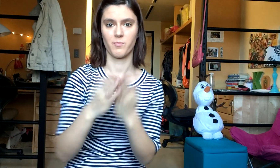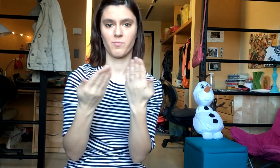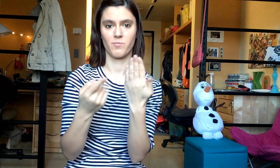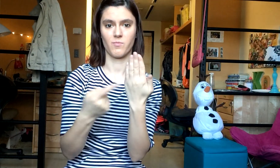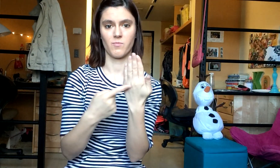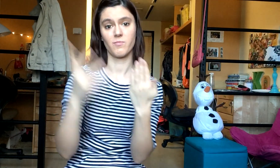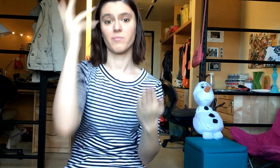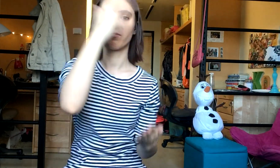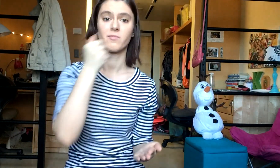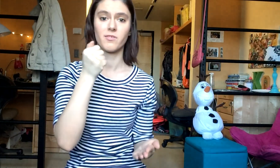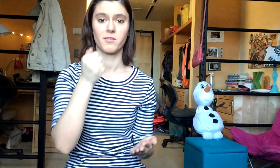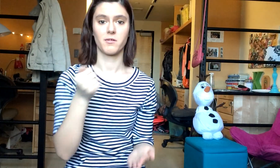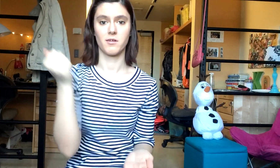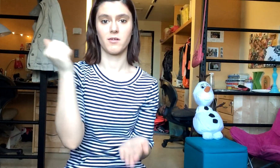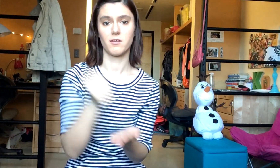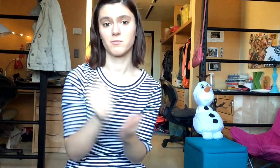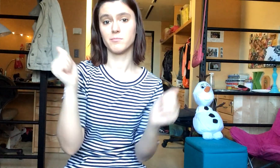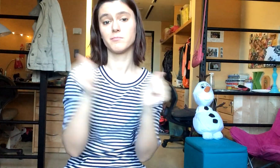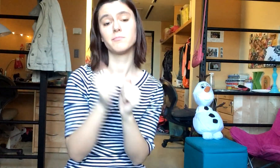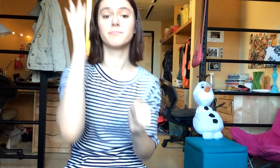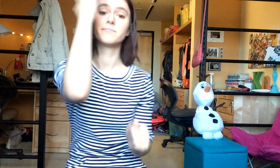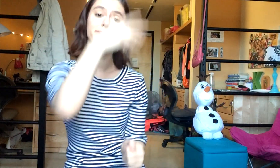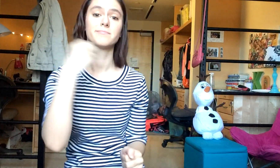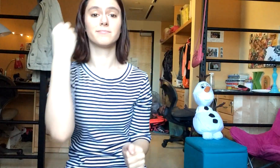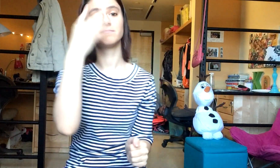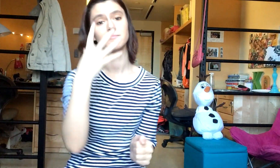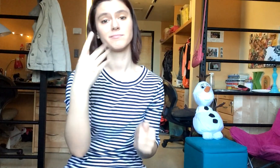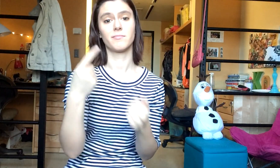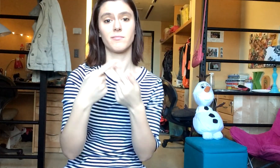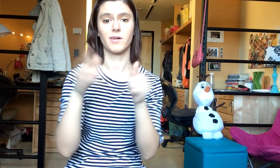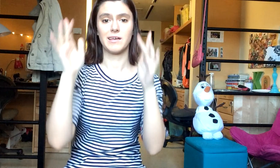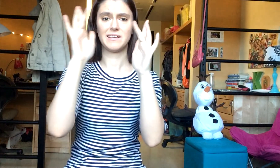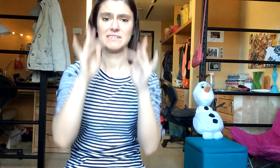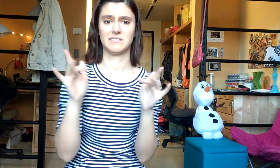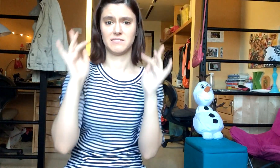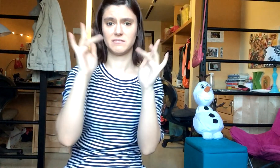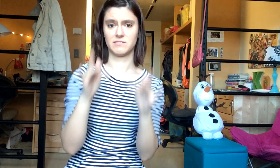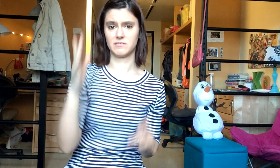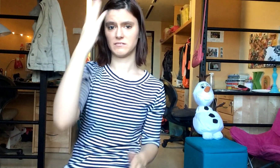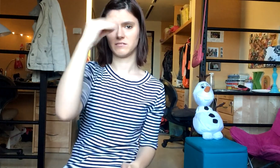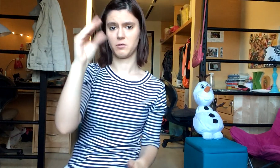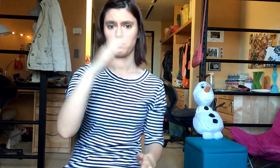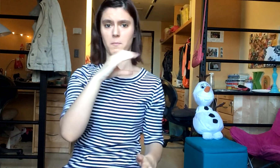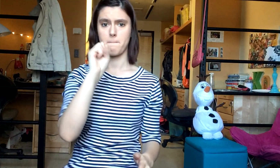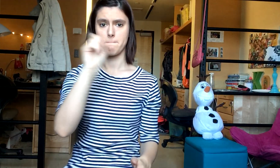Okay, you're covered, boy, pretty, stamped with a beauty mark But it's such a pity, a boy's so pretty